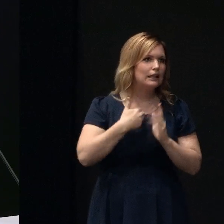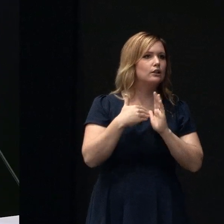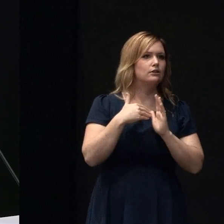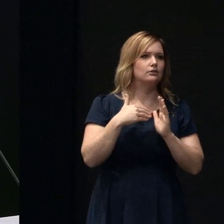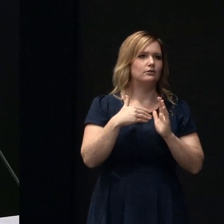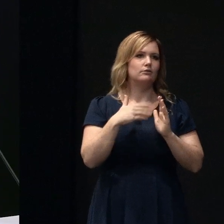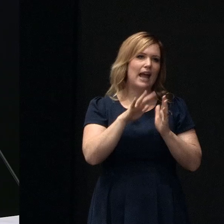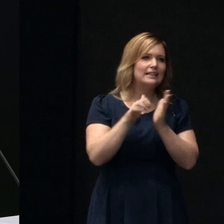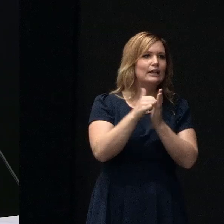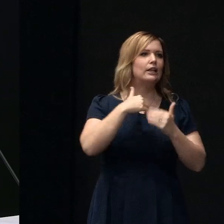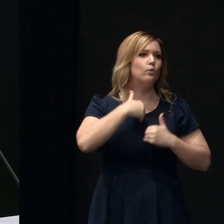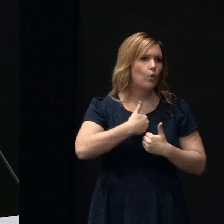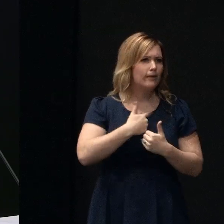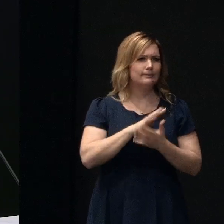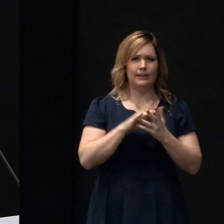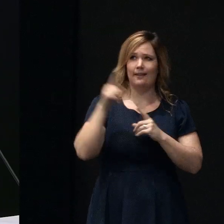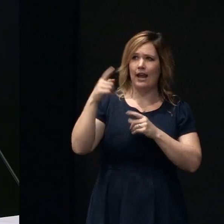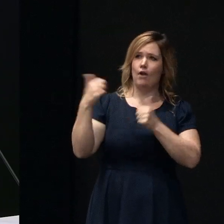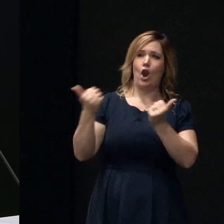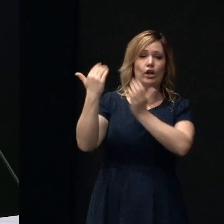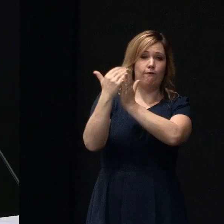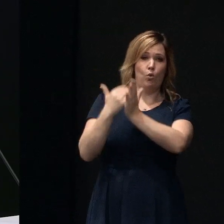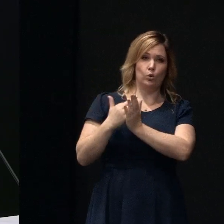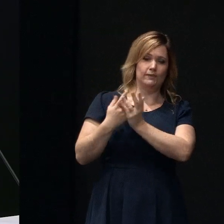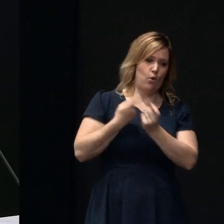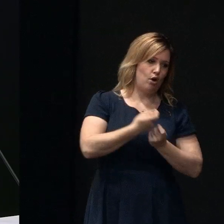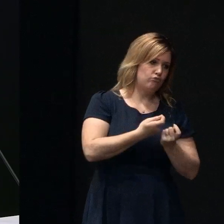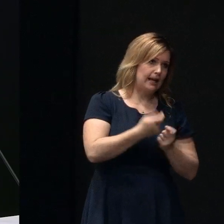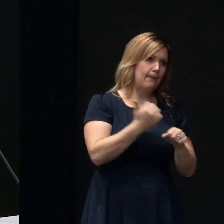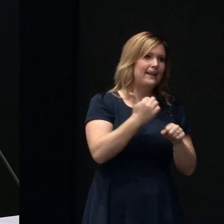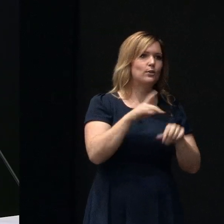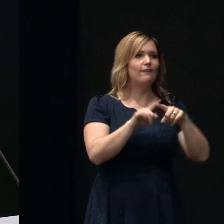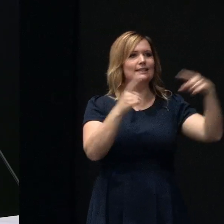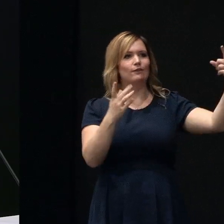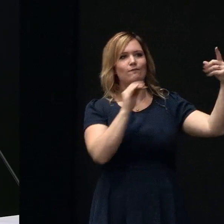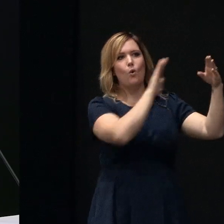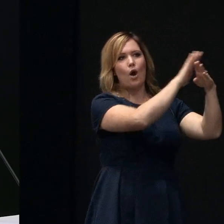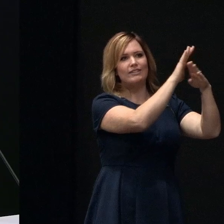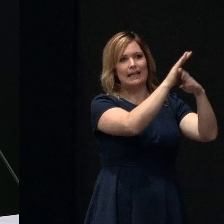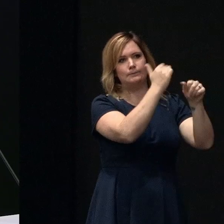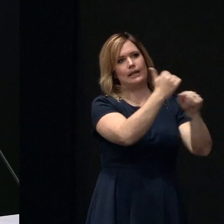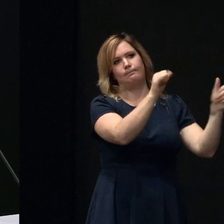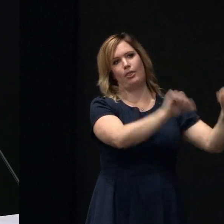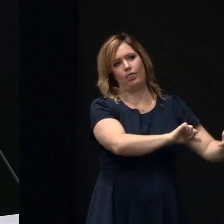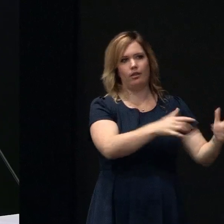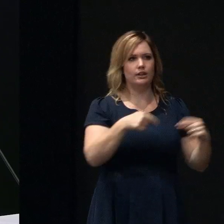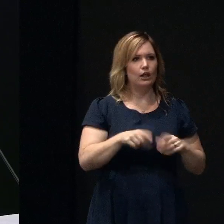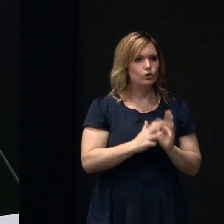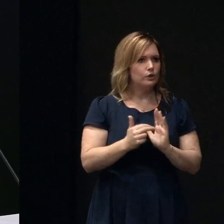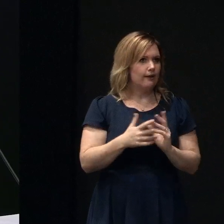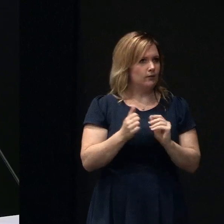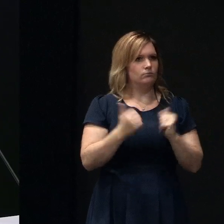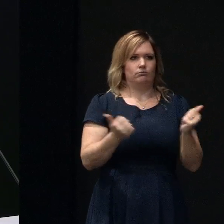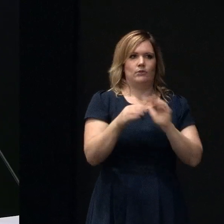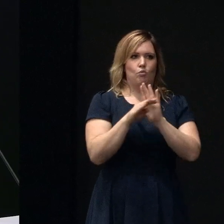very very heavily regulated so there is a difference between overseas organisation and the New Zealand banking market and as Tracey said we all have